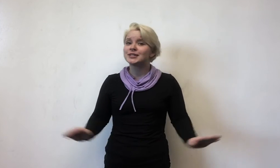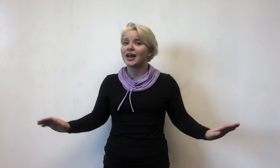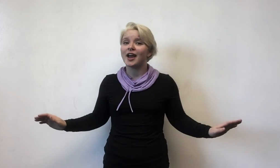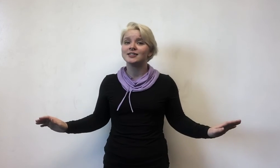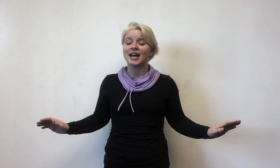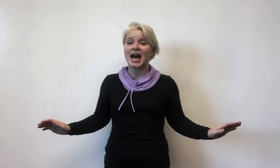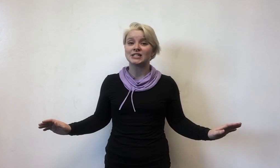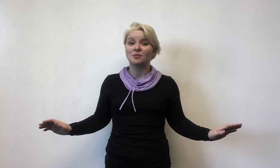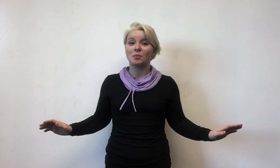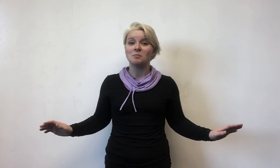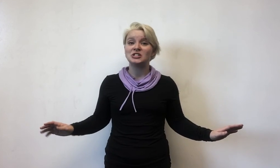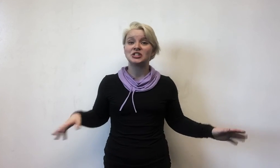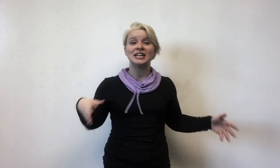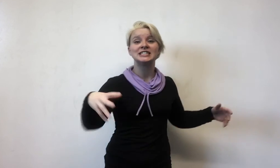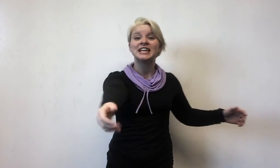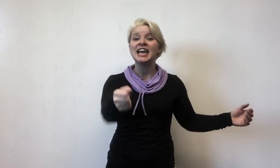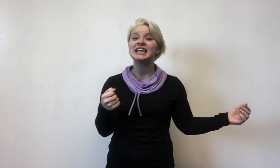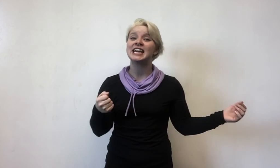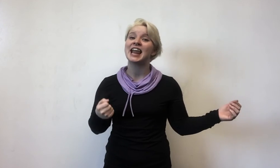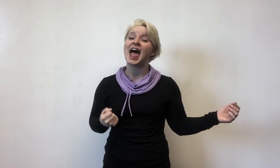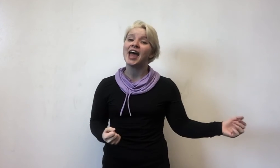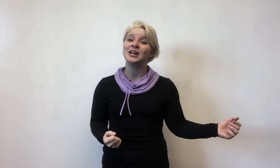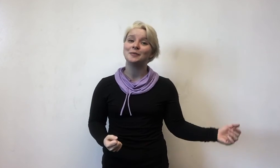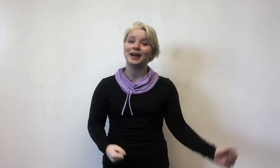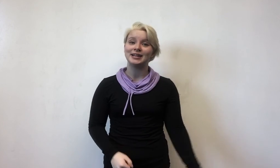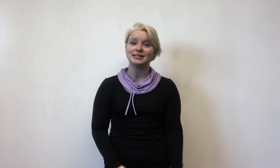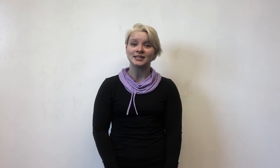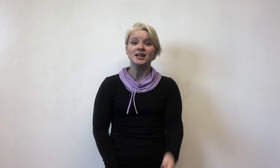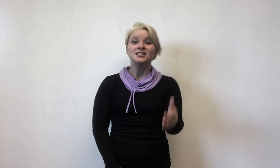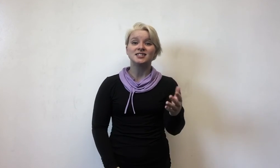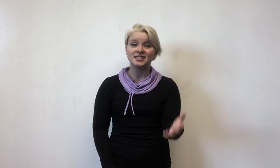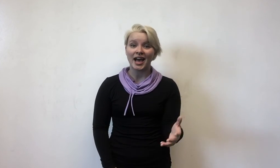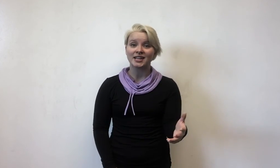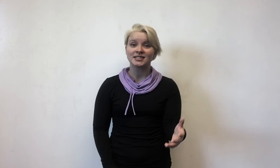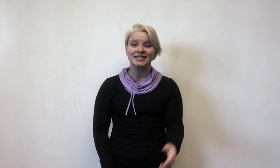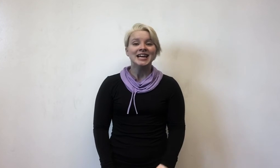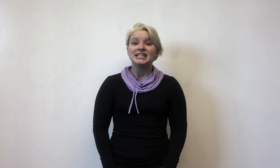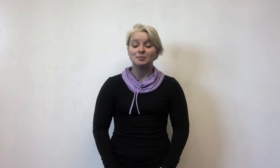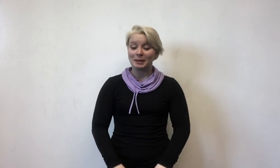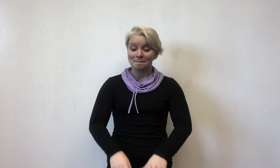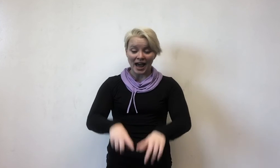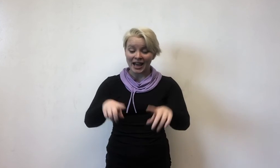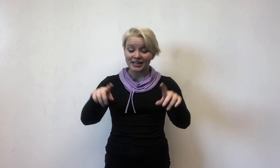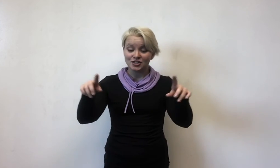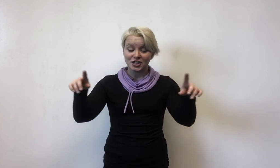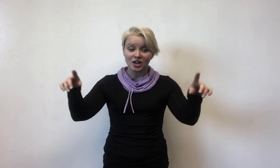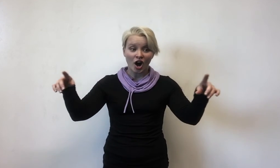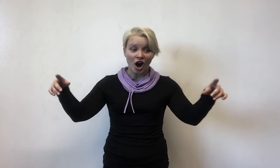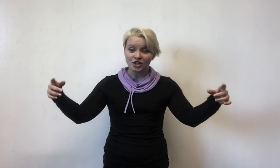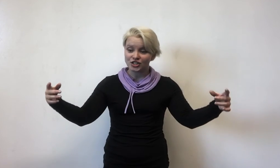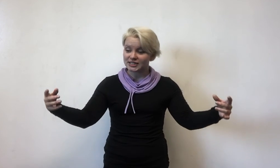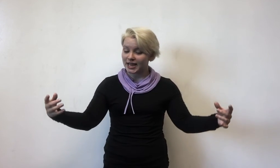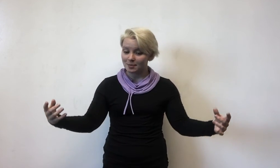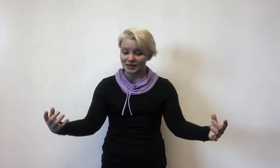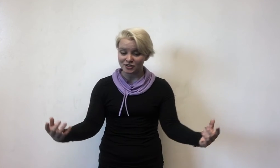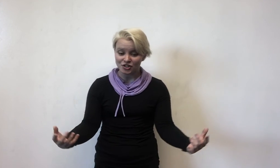scared to ask for permission and taking it anyways. Sex is being packaged in caution tape and a